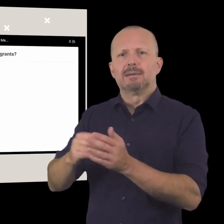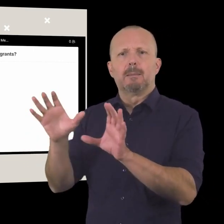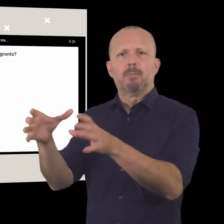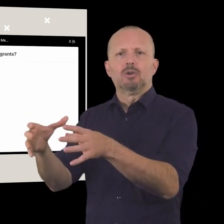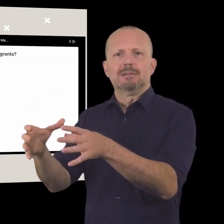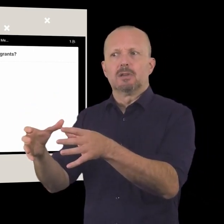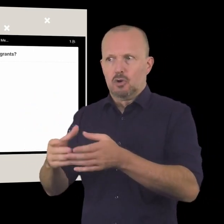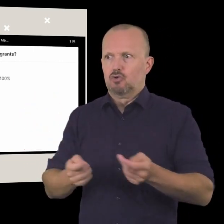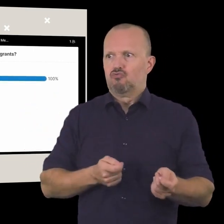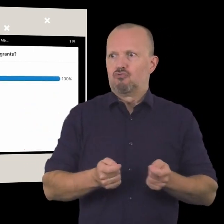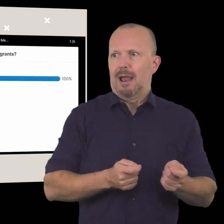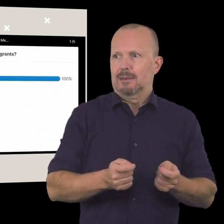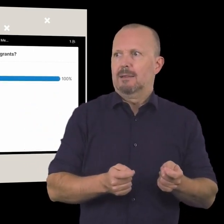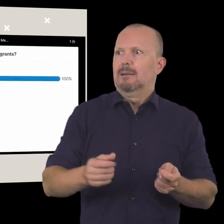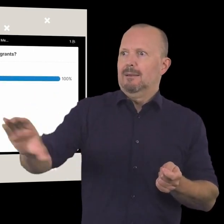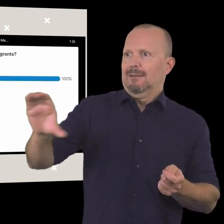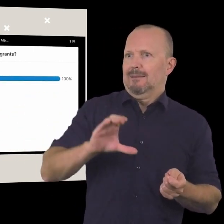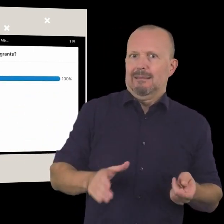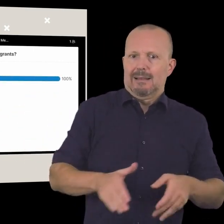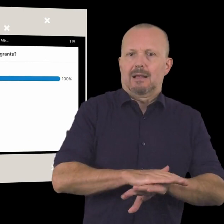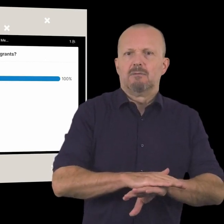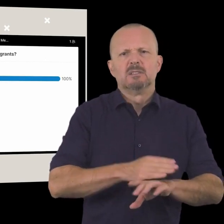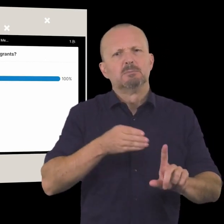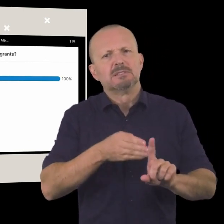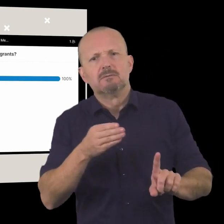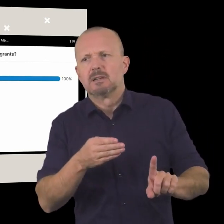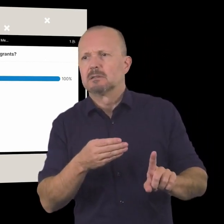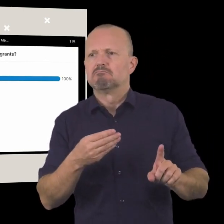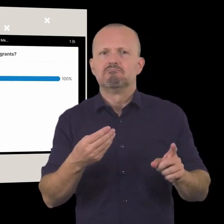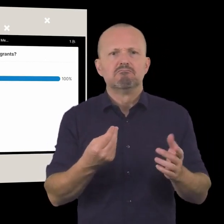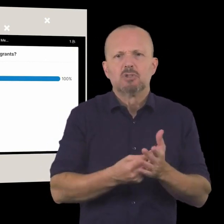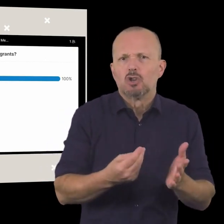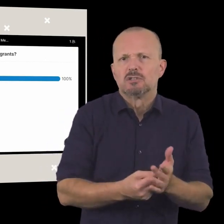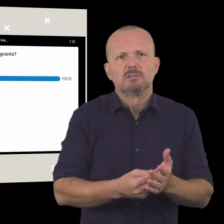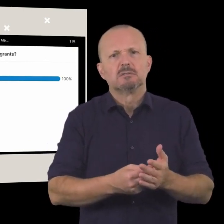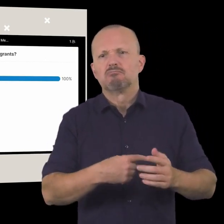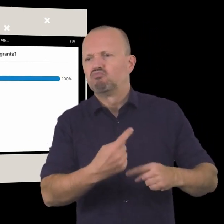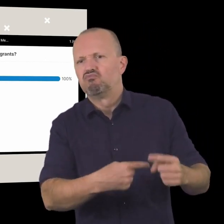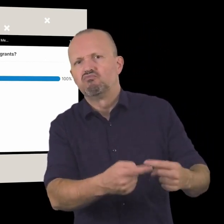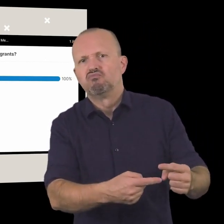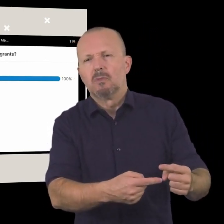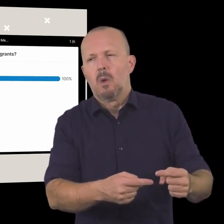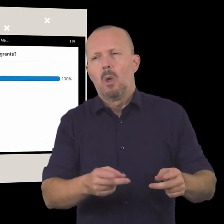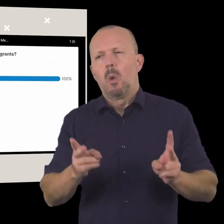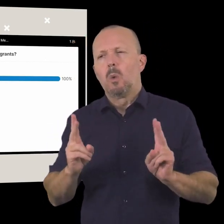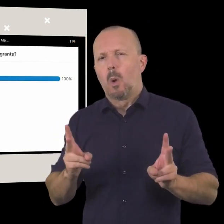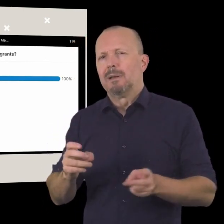funding bodies to fund specific projects or costs so uh they're not government departments usually although there's a little bit